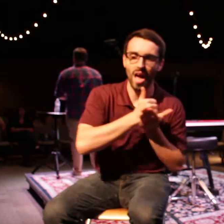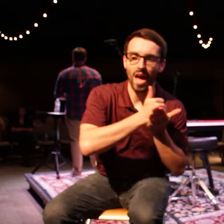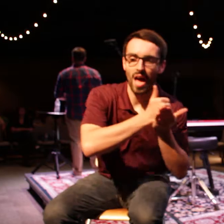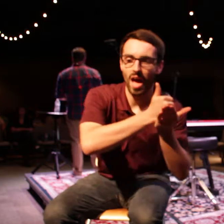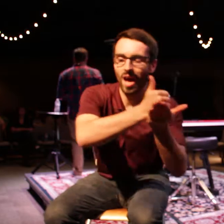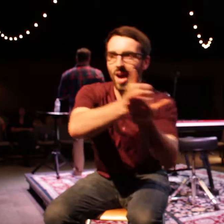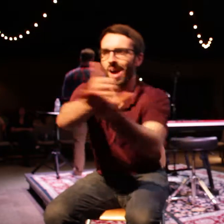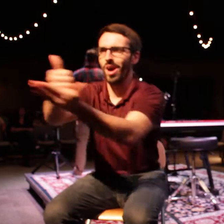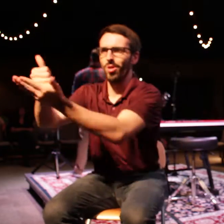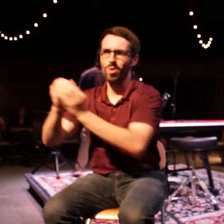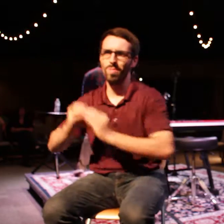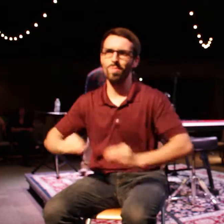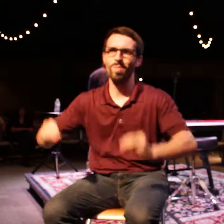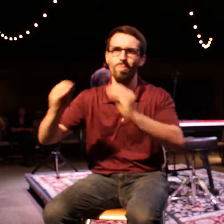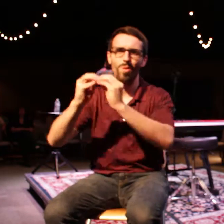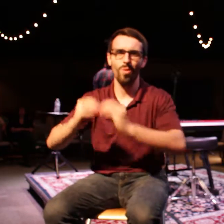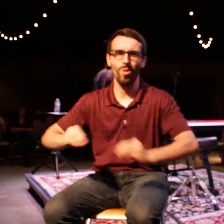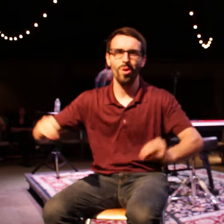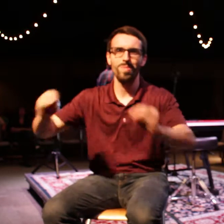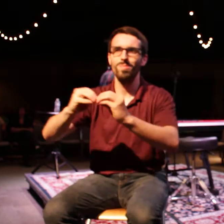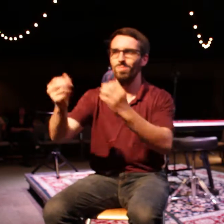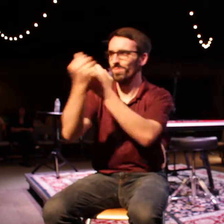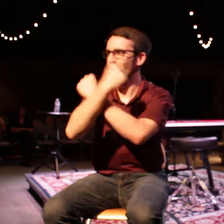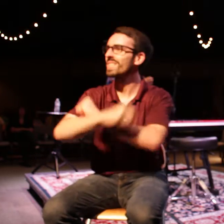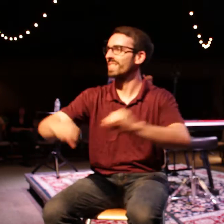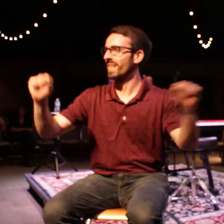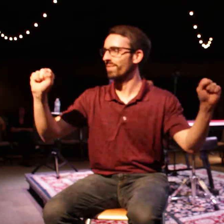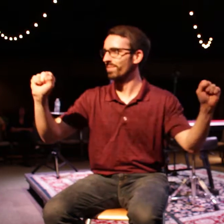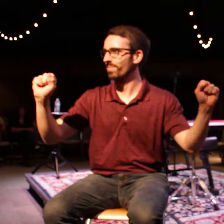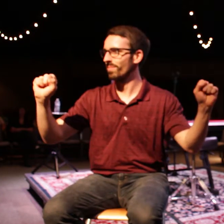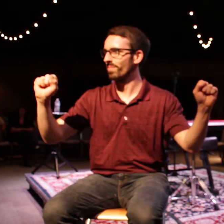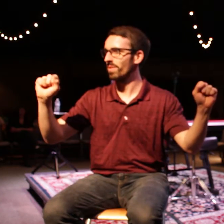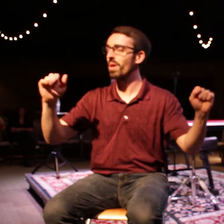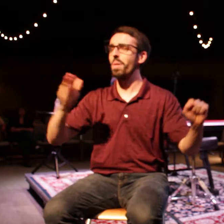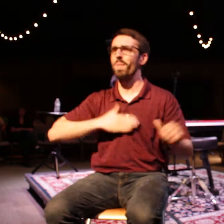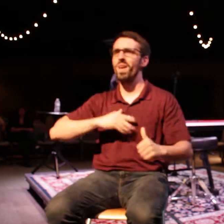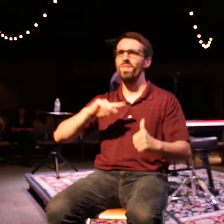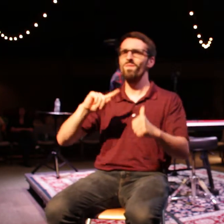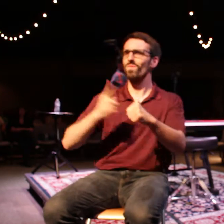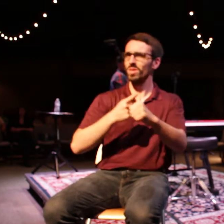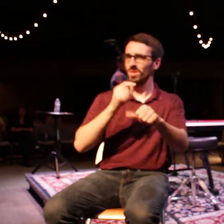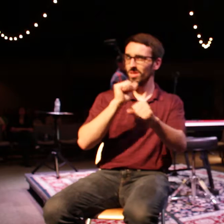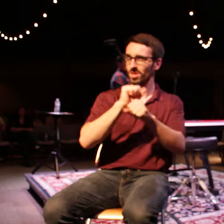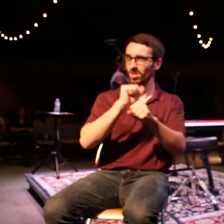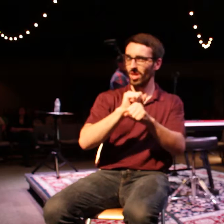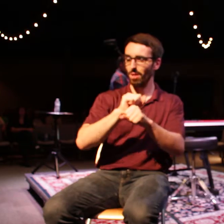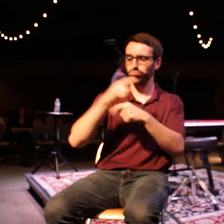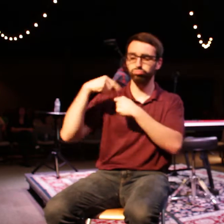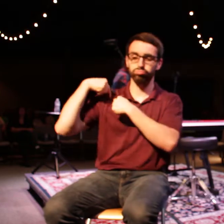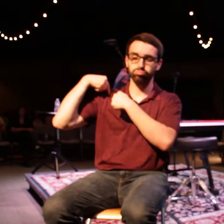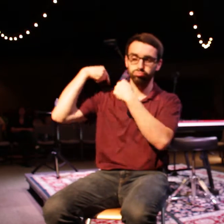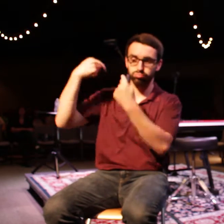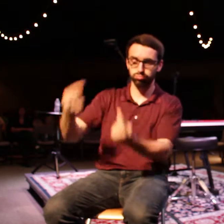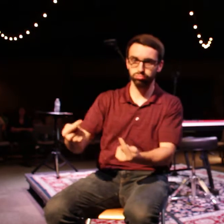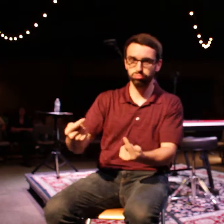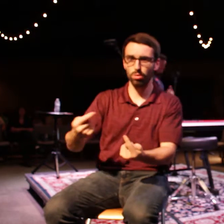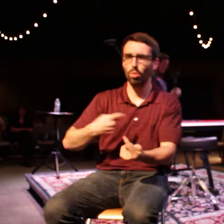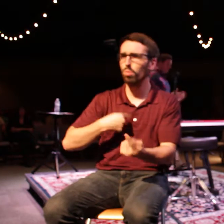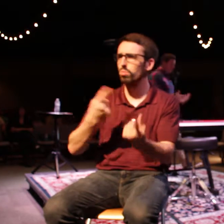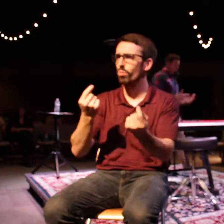My first job I ever had, I serviced a couple of pot machines. I was 14 years old and my father was the manager